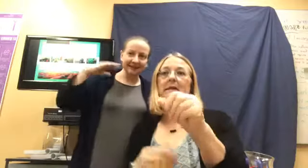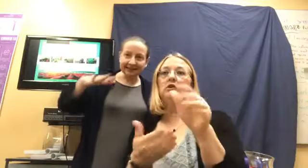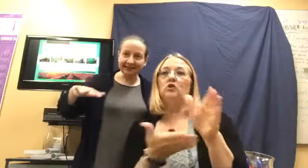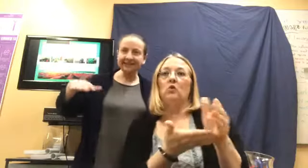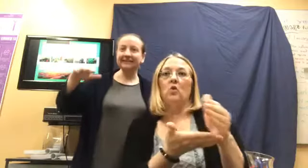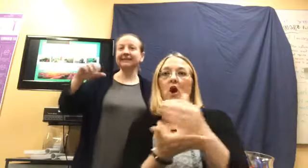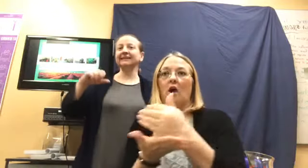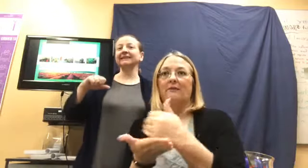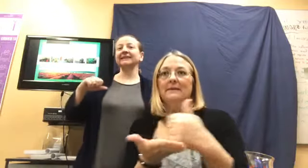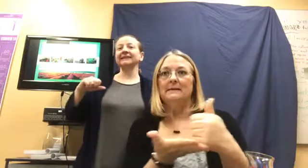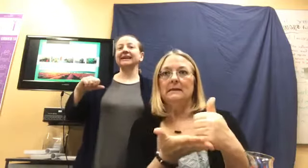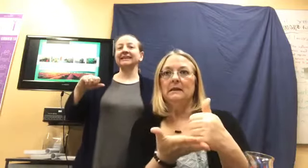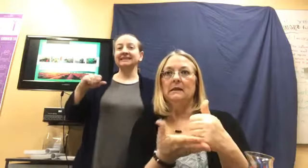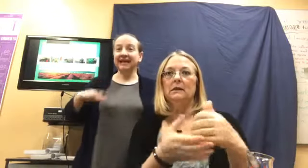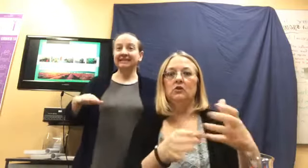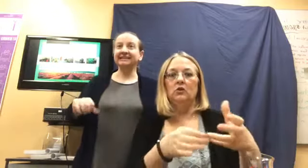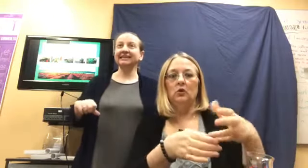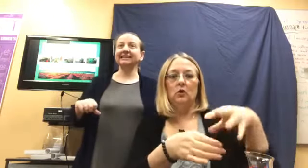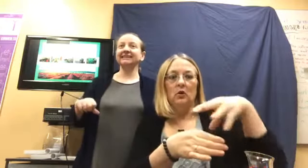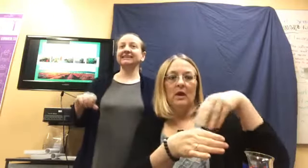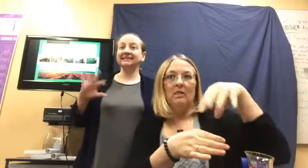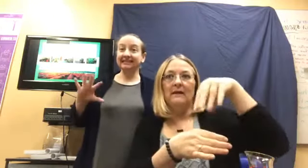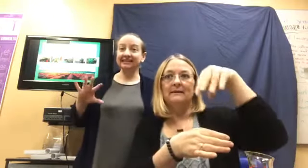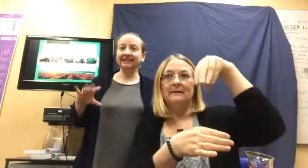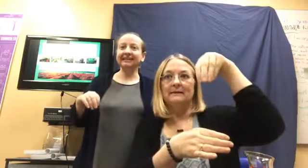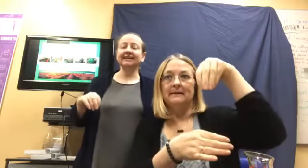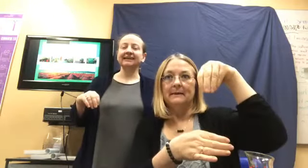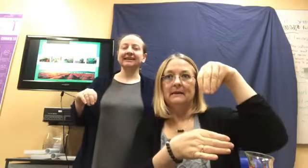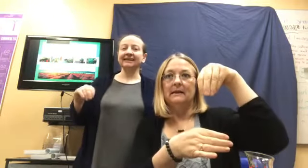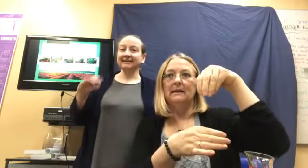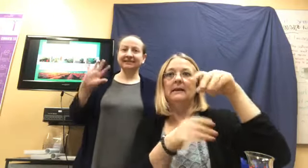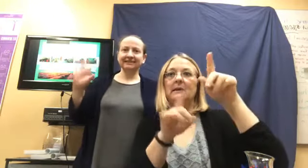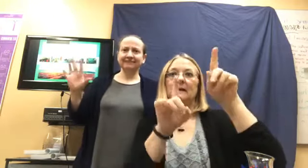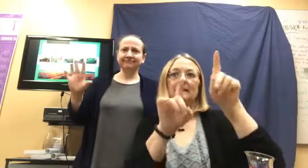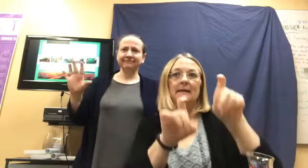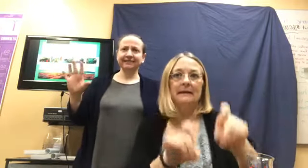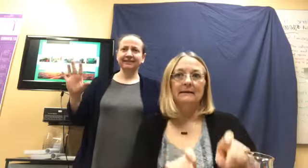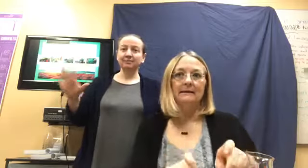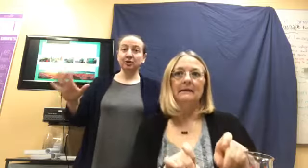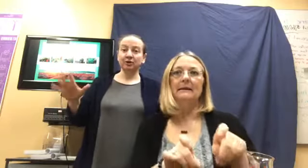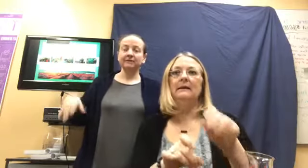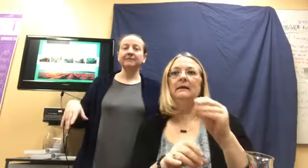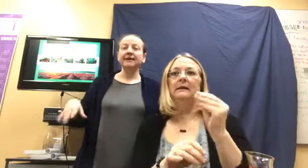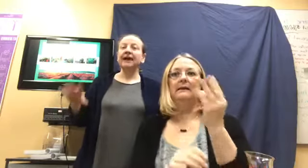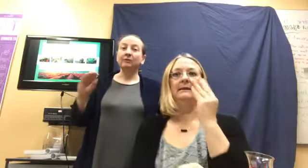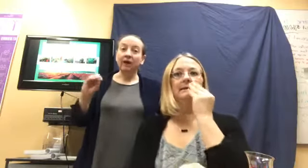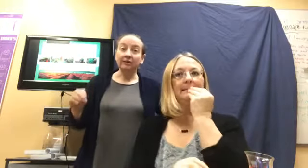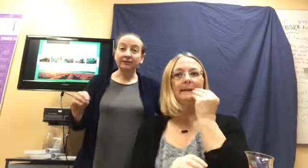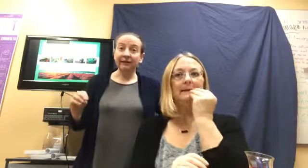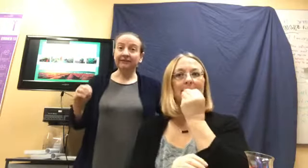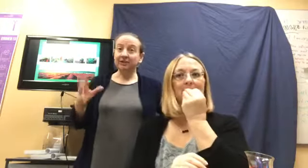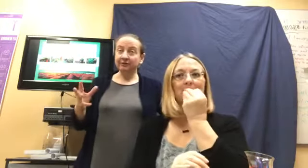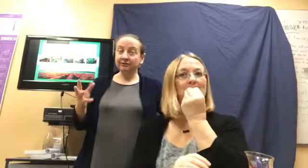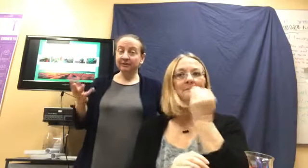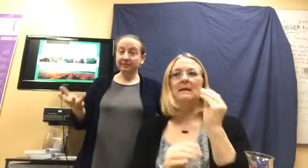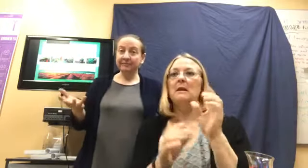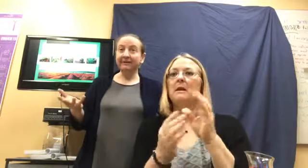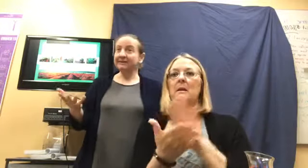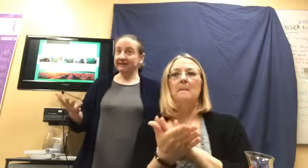the distilling, the testing, the sealing is, is pure. And we also have a huge commitment to the